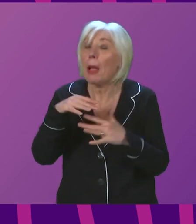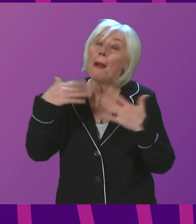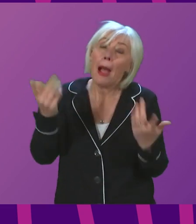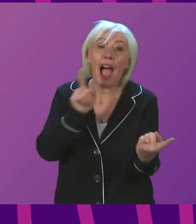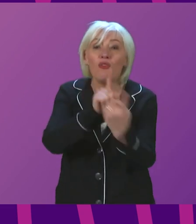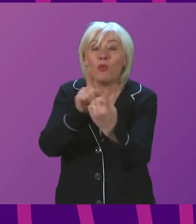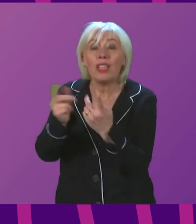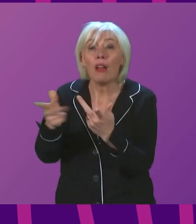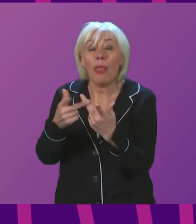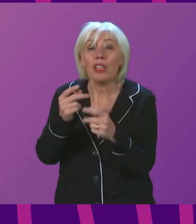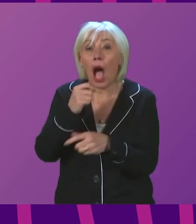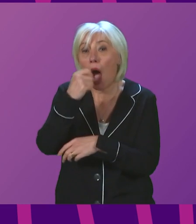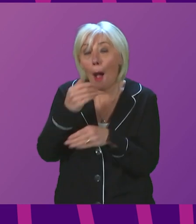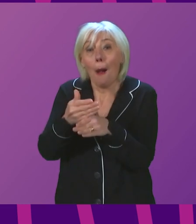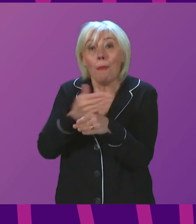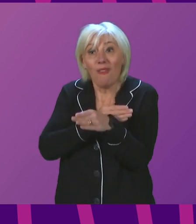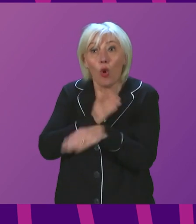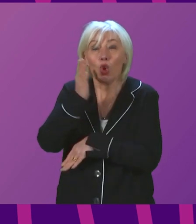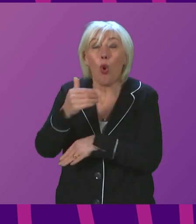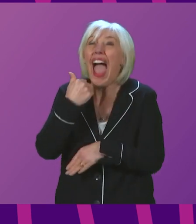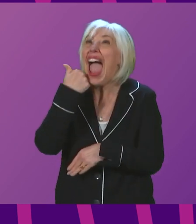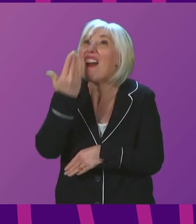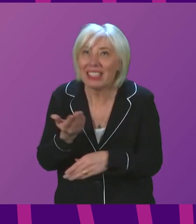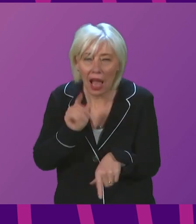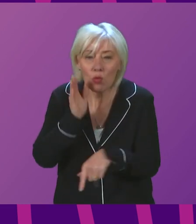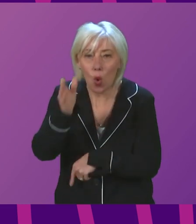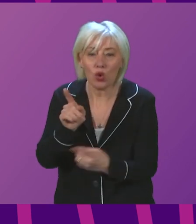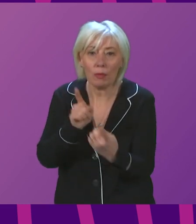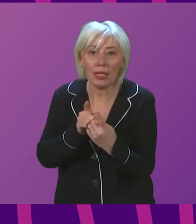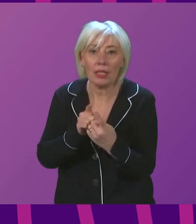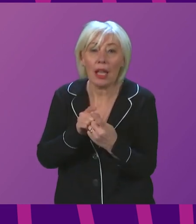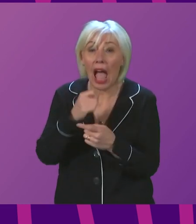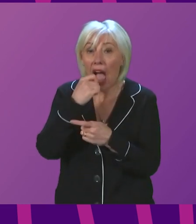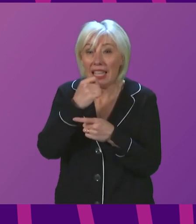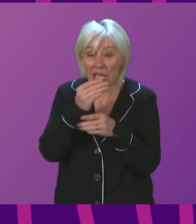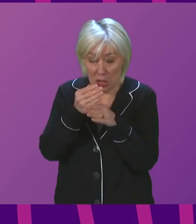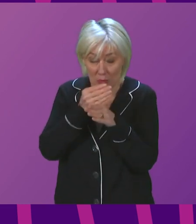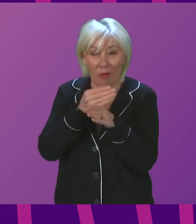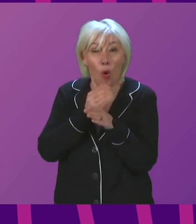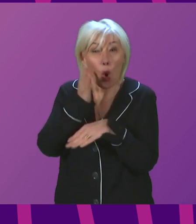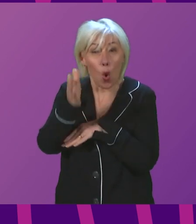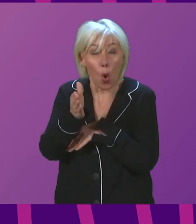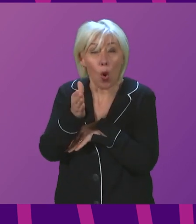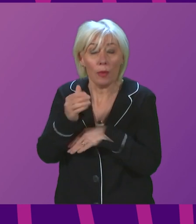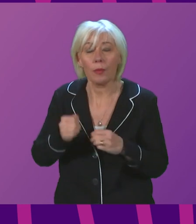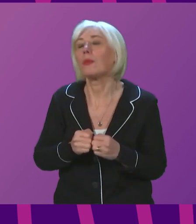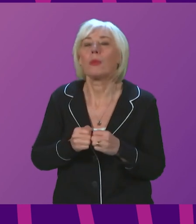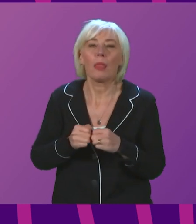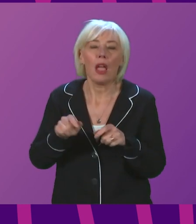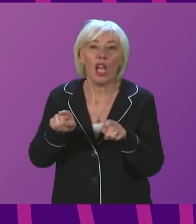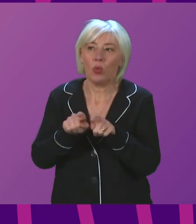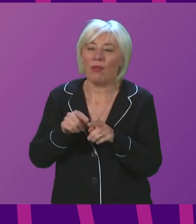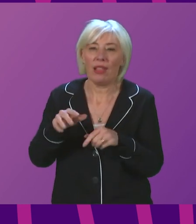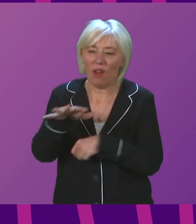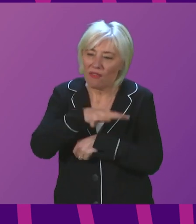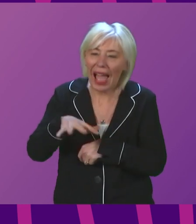other people, test before you go every time and test as close to going as possible. And this is really important, of course, for